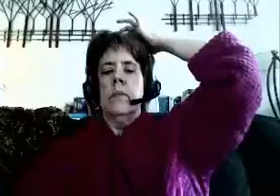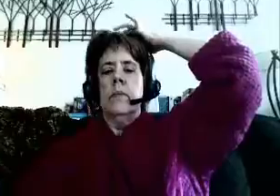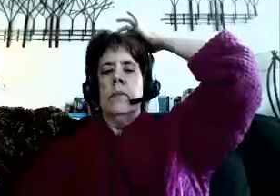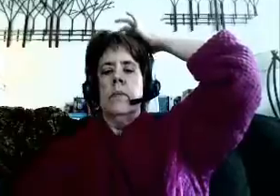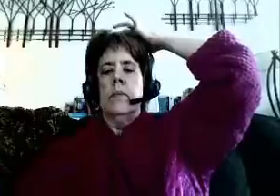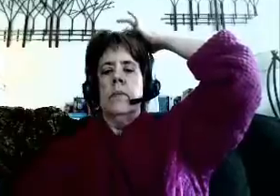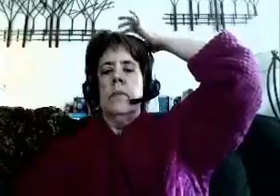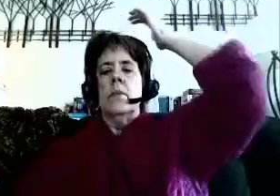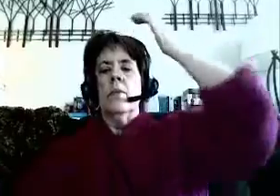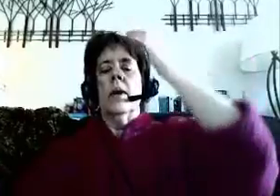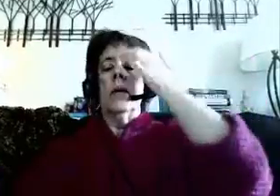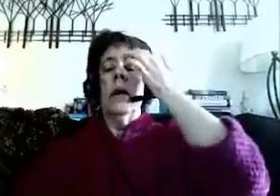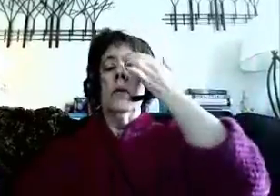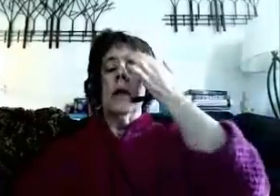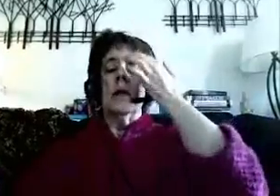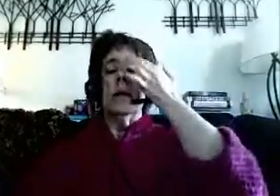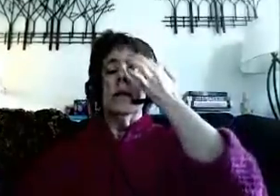When did